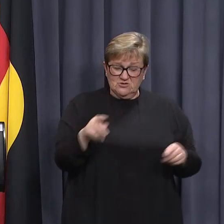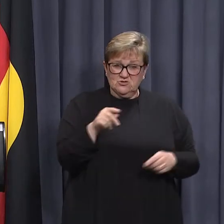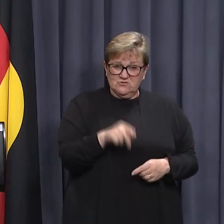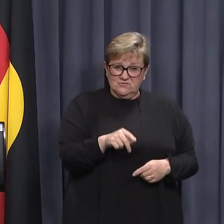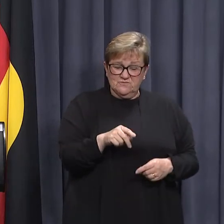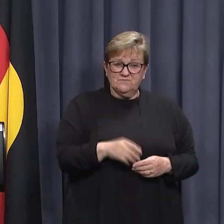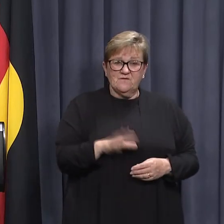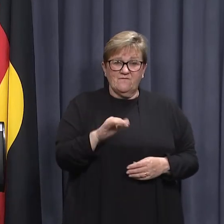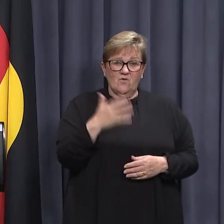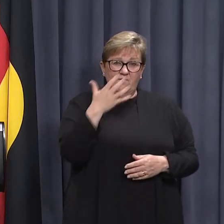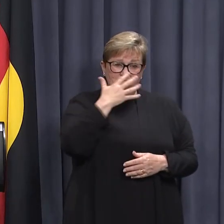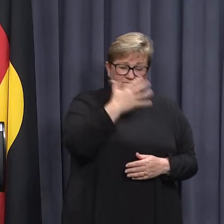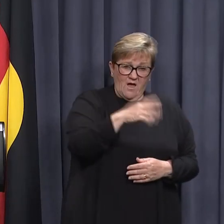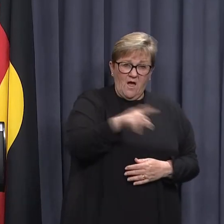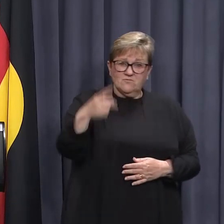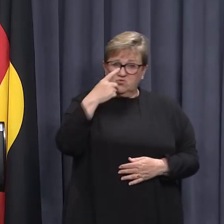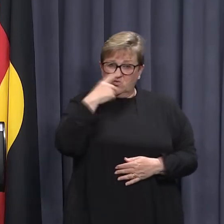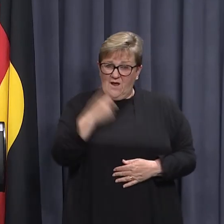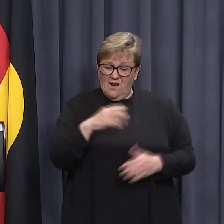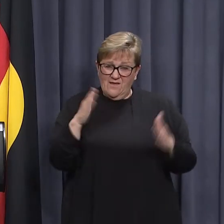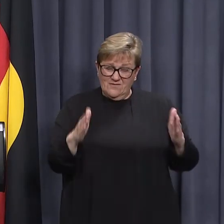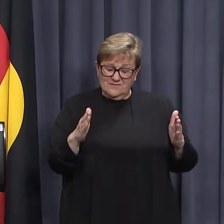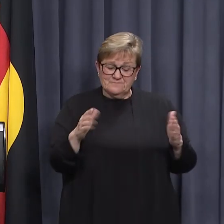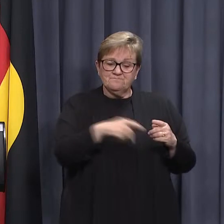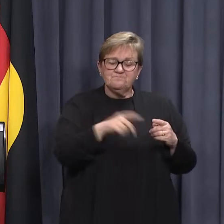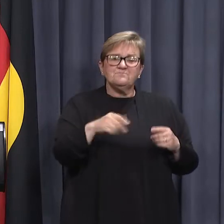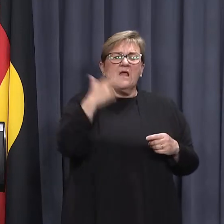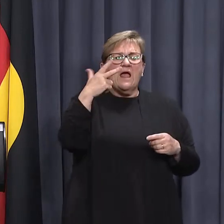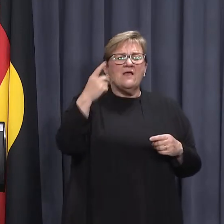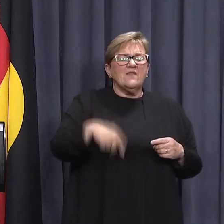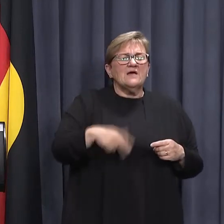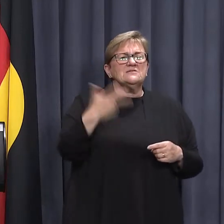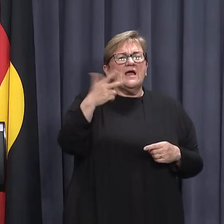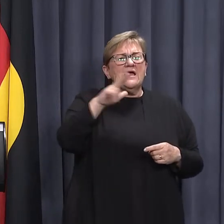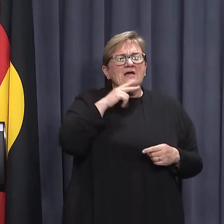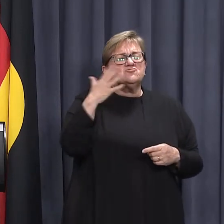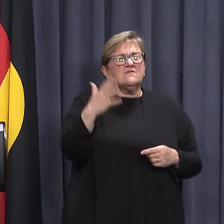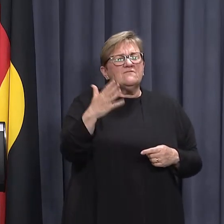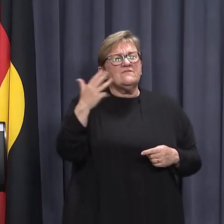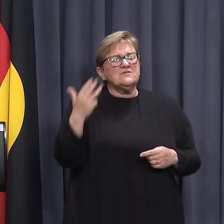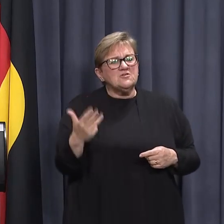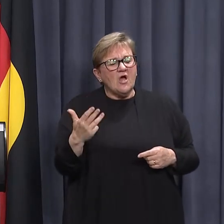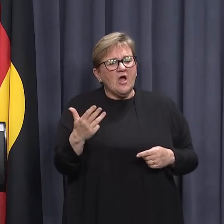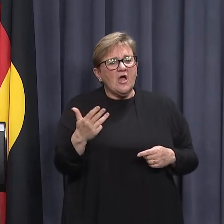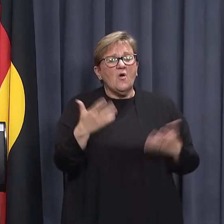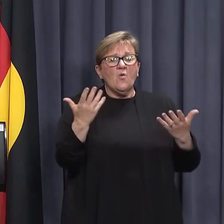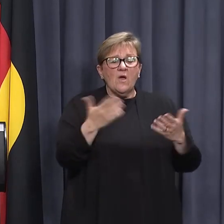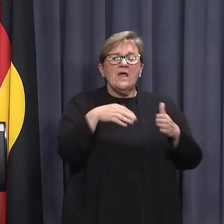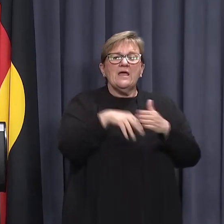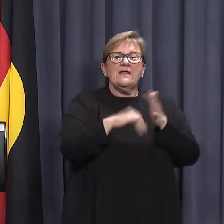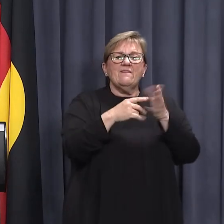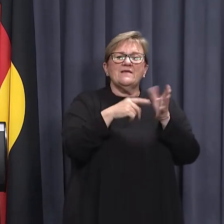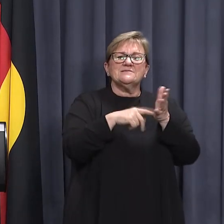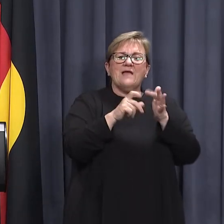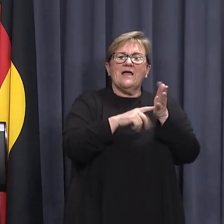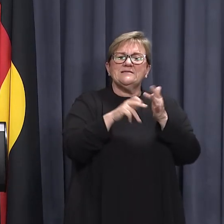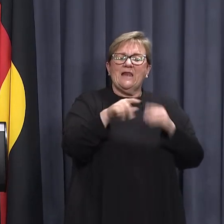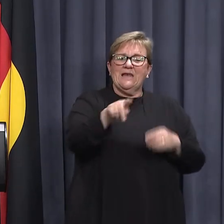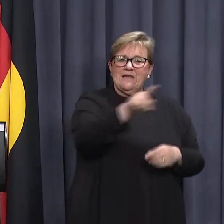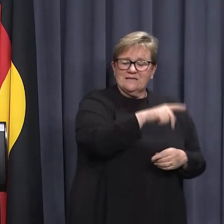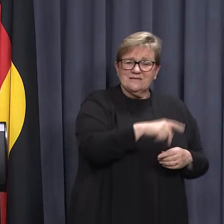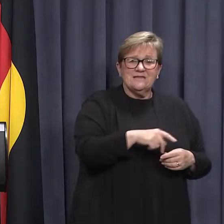-19 vaccine for five to 11 year olds. Of those,,859 were administered in state-run clinics.